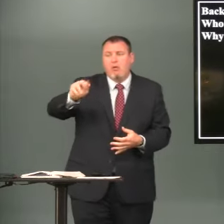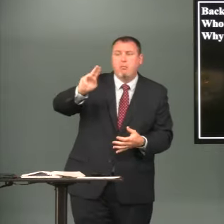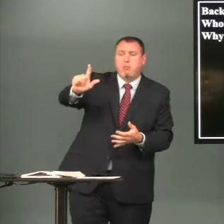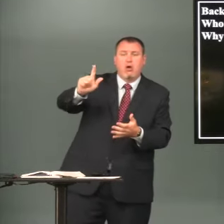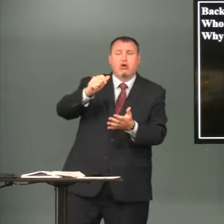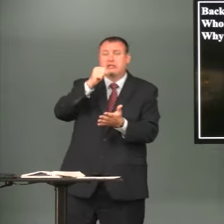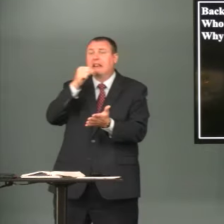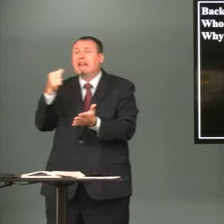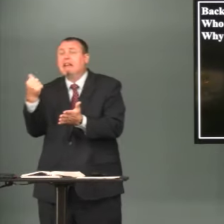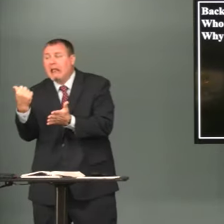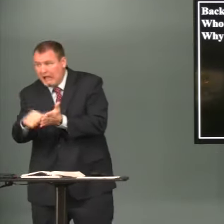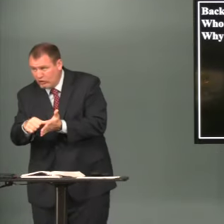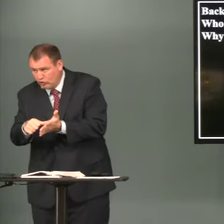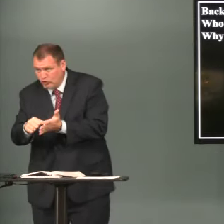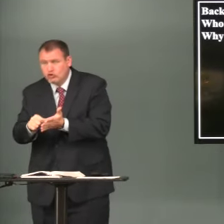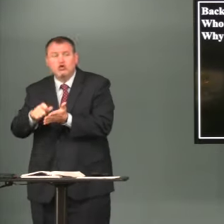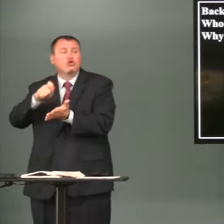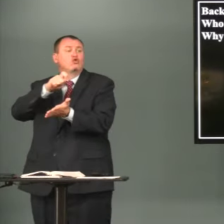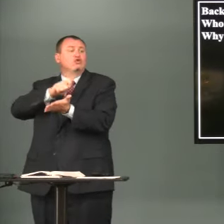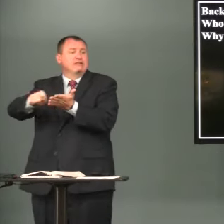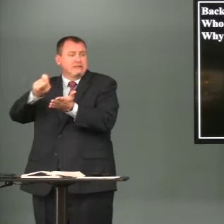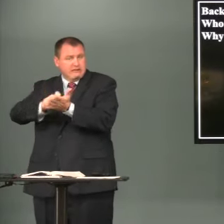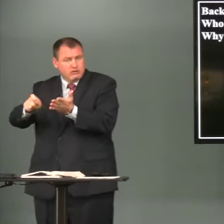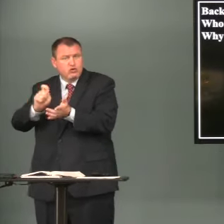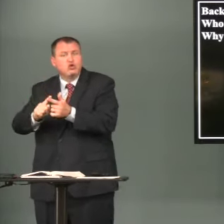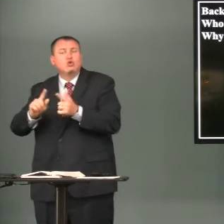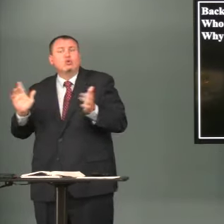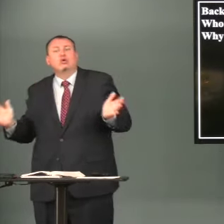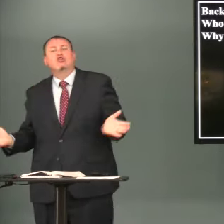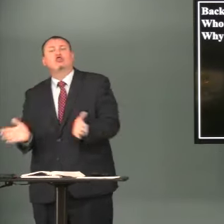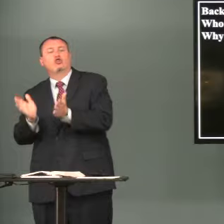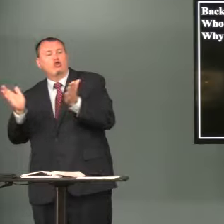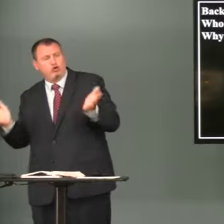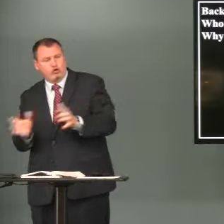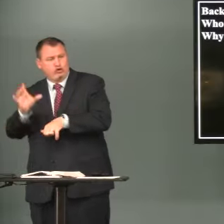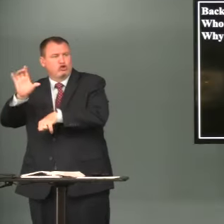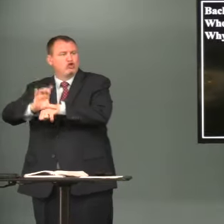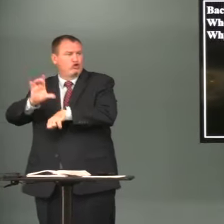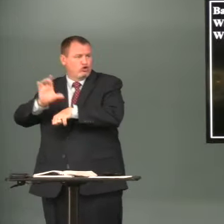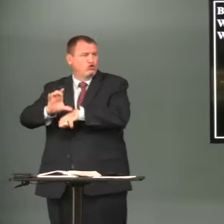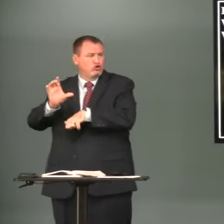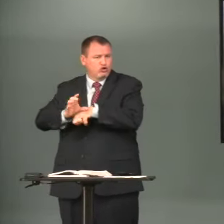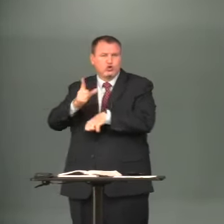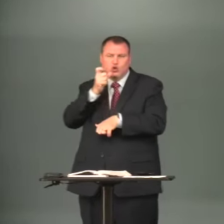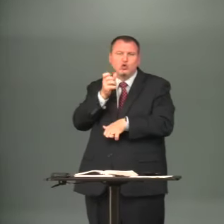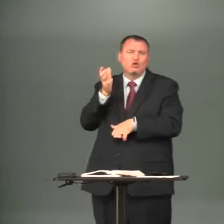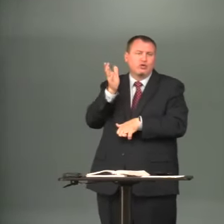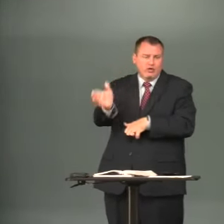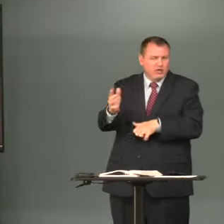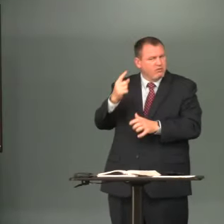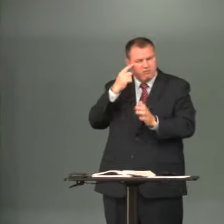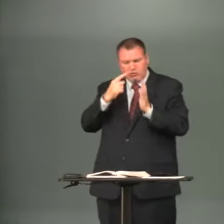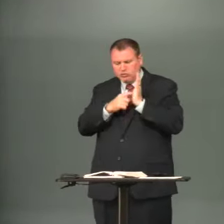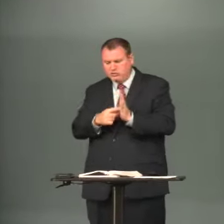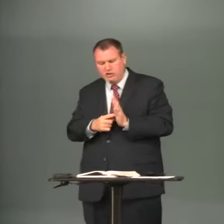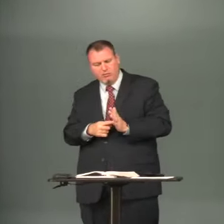romans many of paul's letters are written to encourage a church